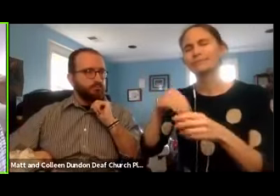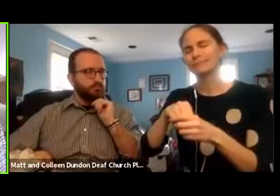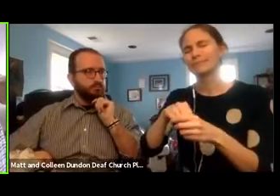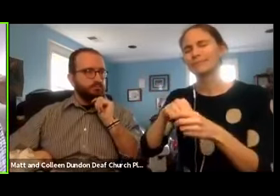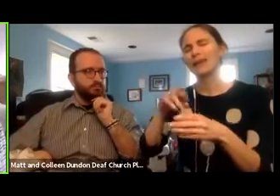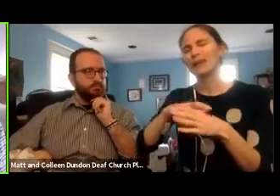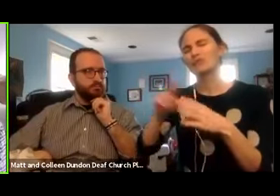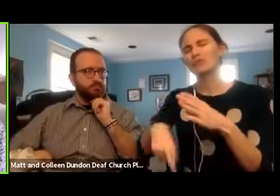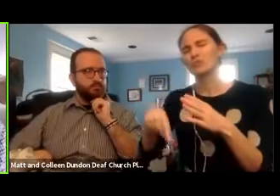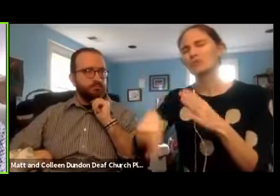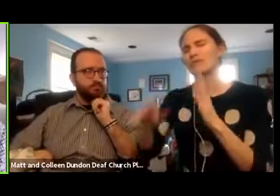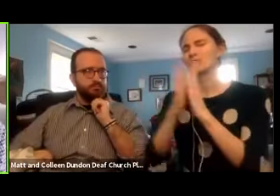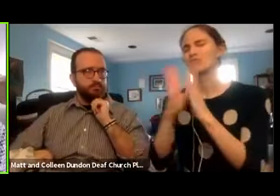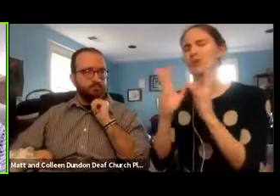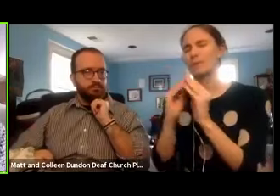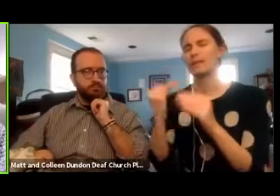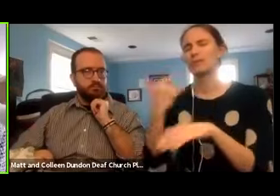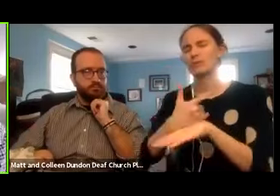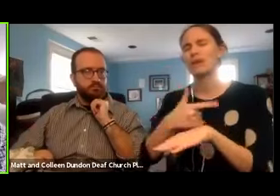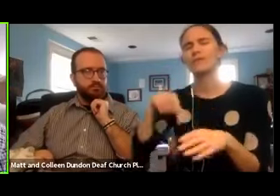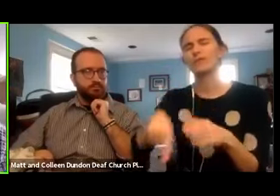in Jesus' name. Amen.